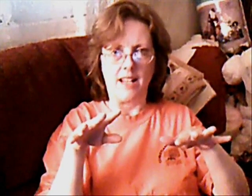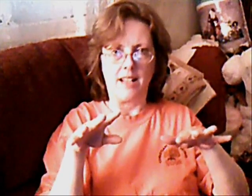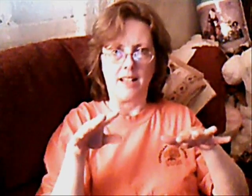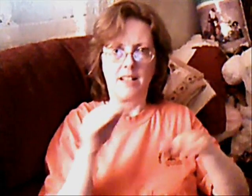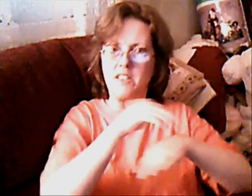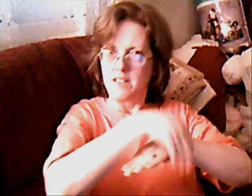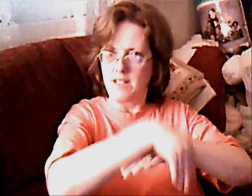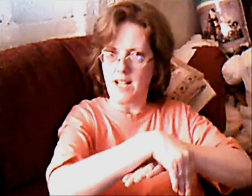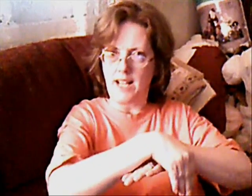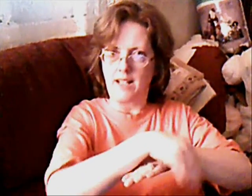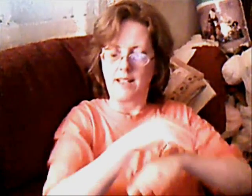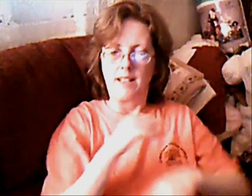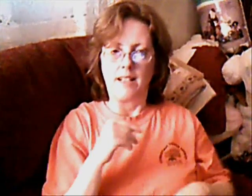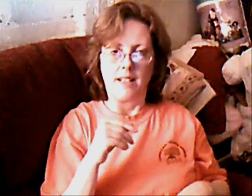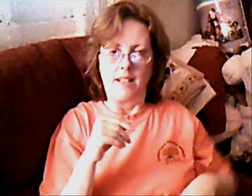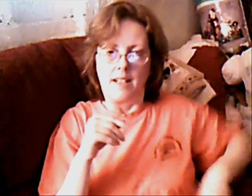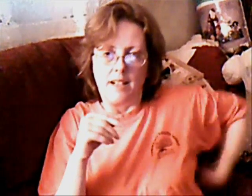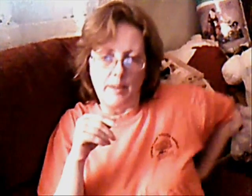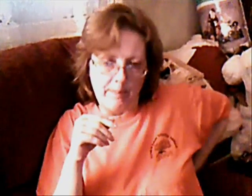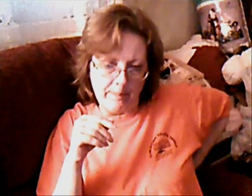God, to thee.